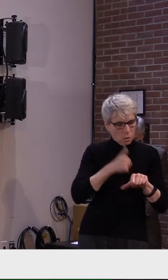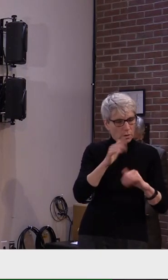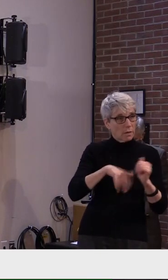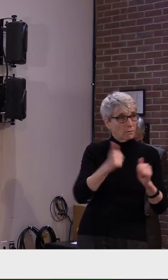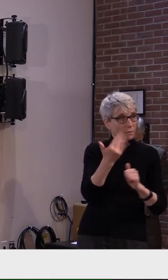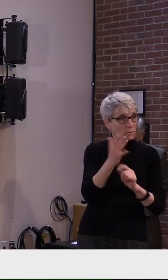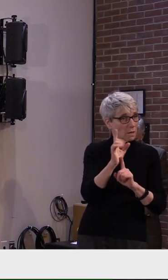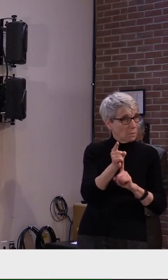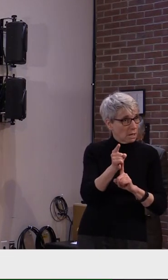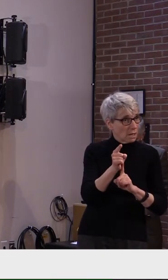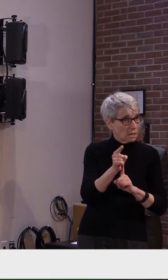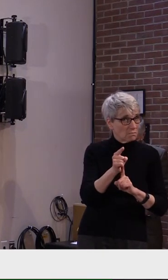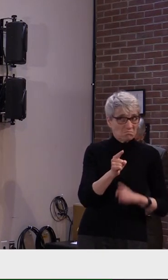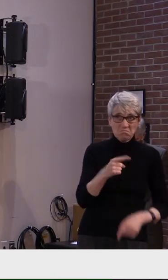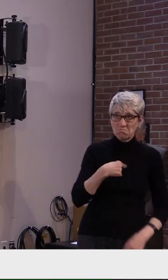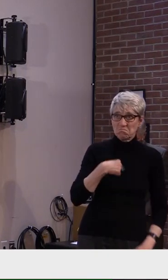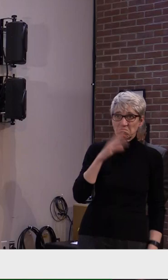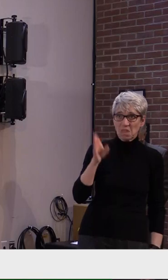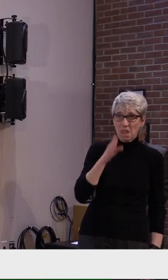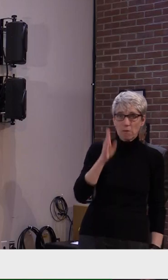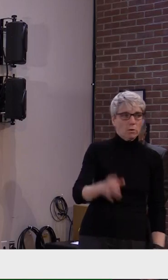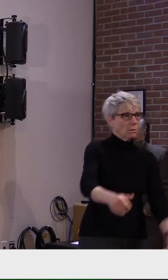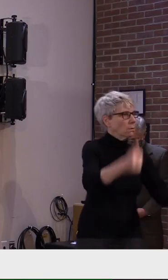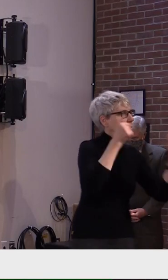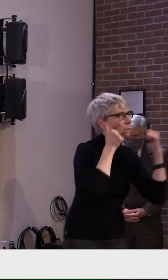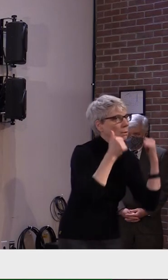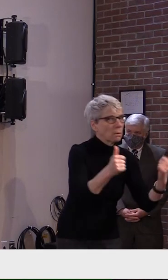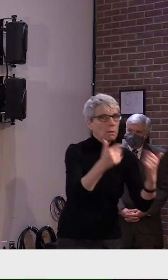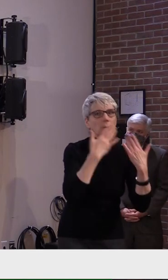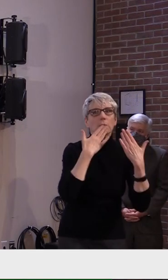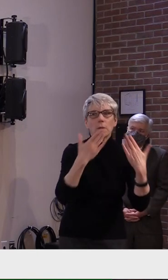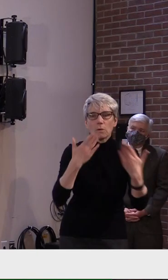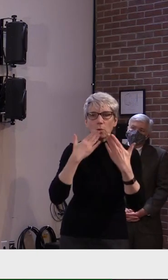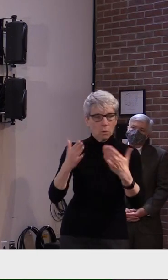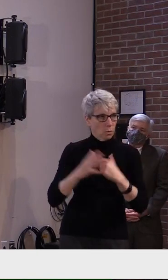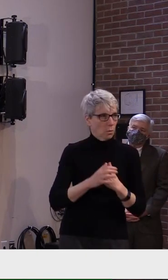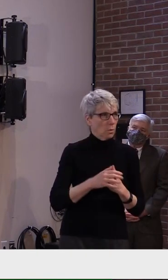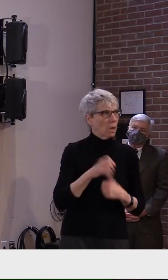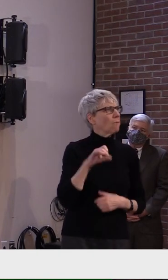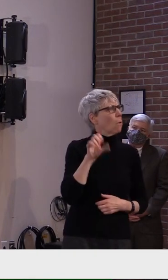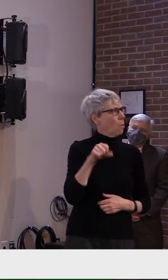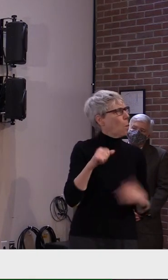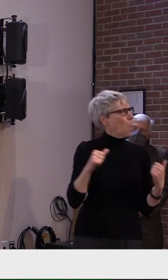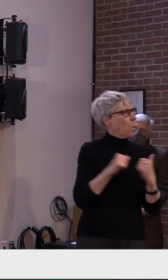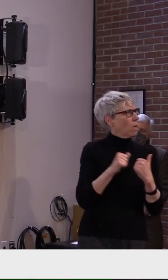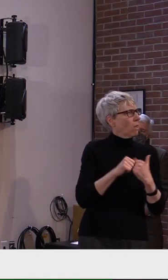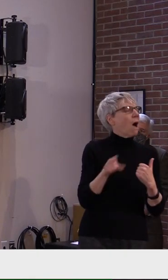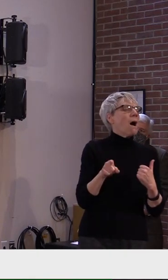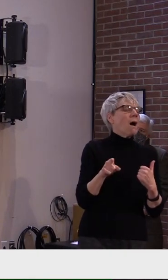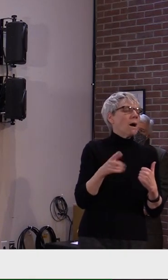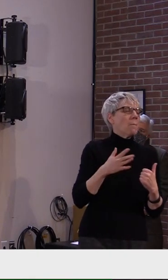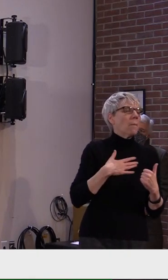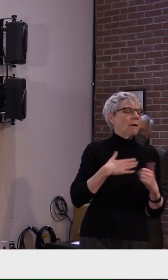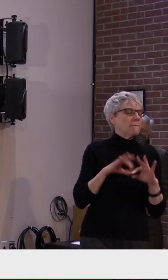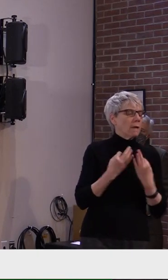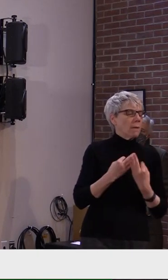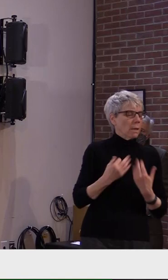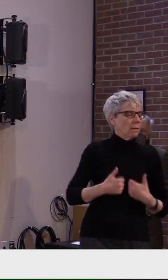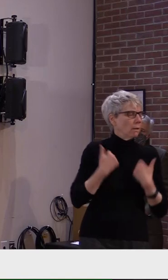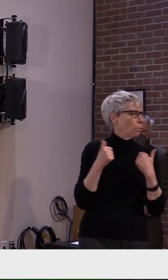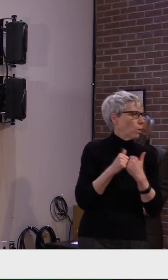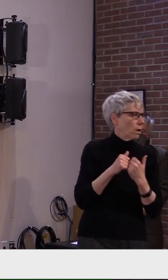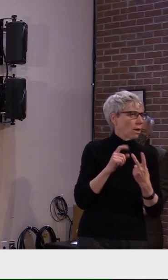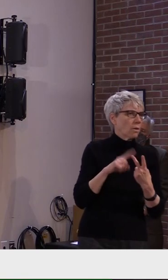doing it right. If the answer is yes, then that contact better be a household member, a health care provider,